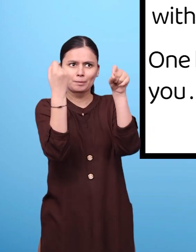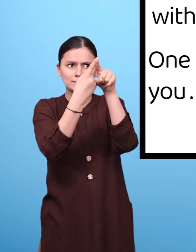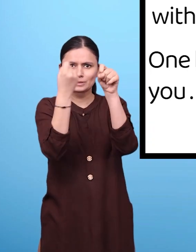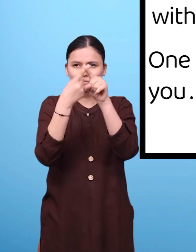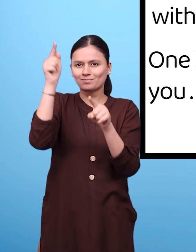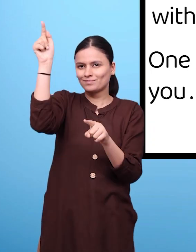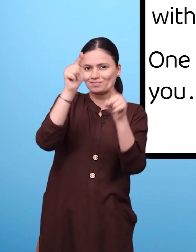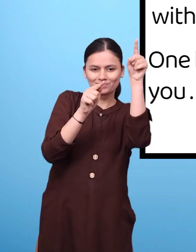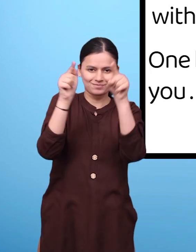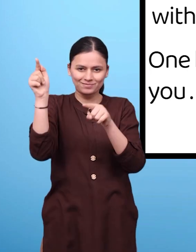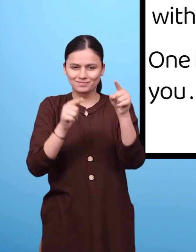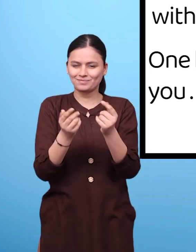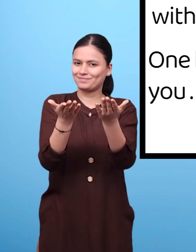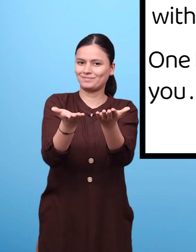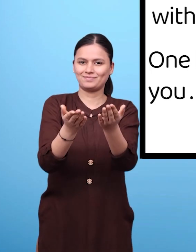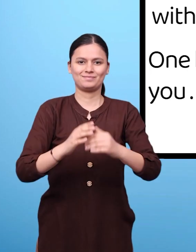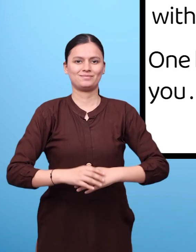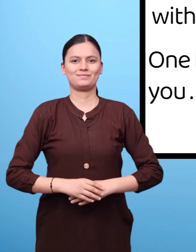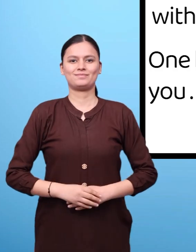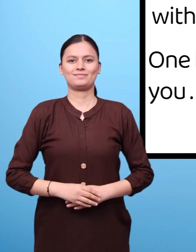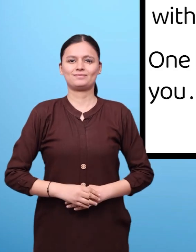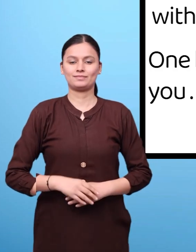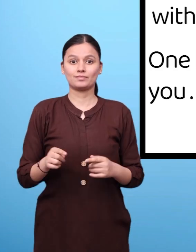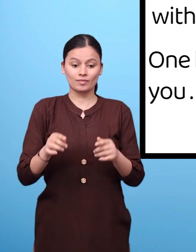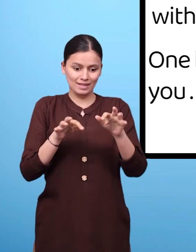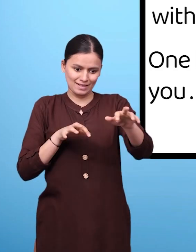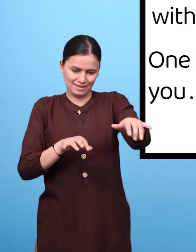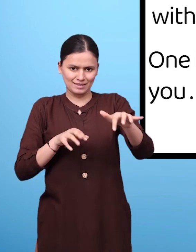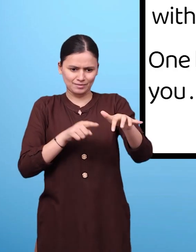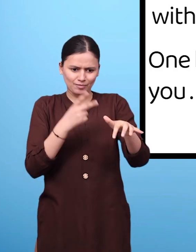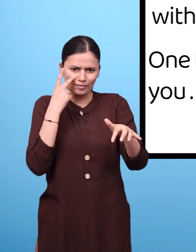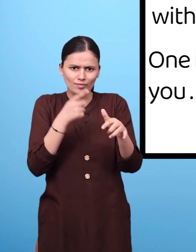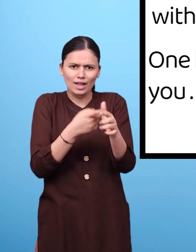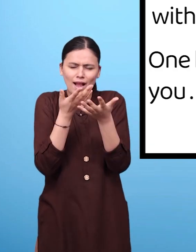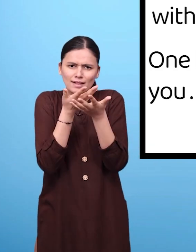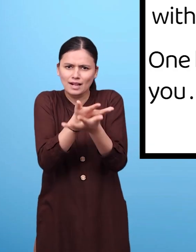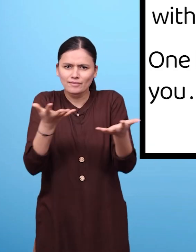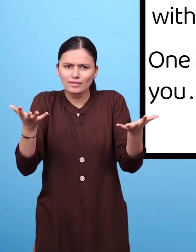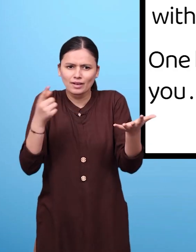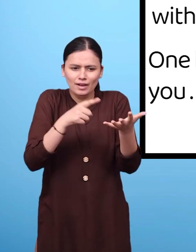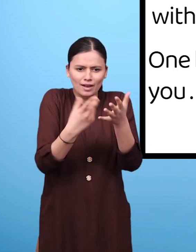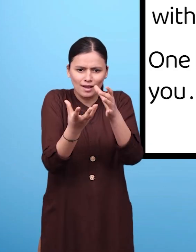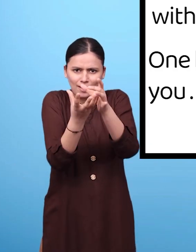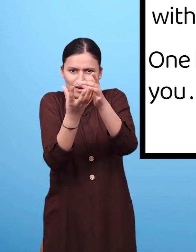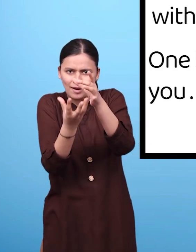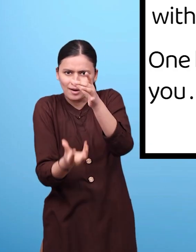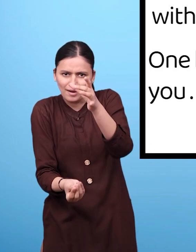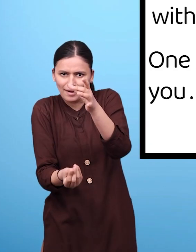one one been done for you. The musical instrument Shehnai and the object paper cone